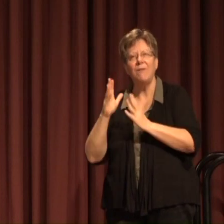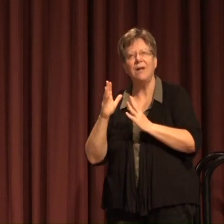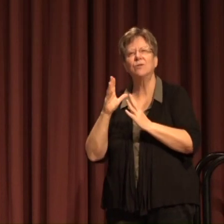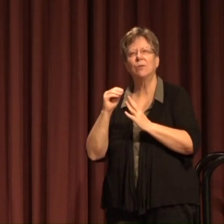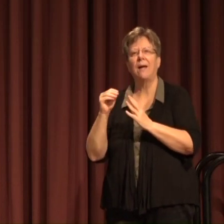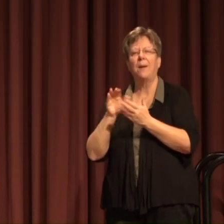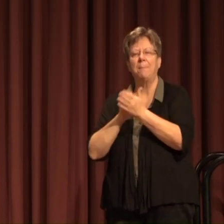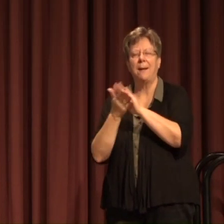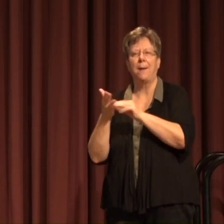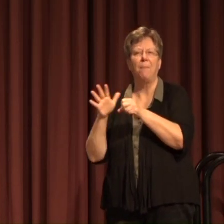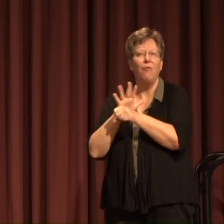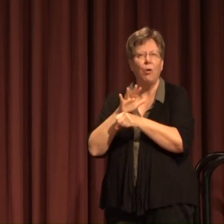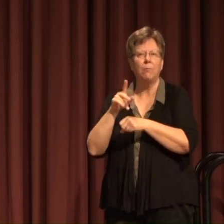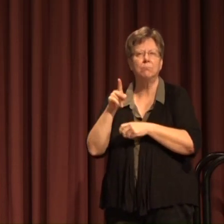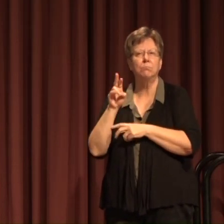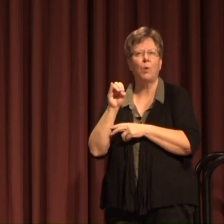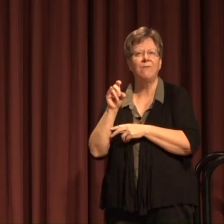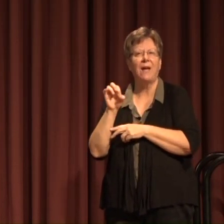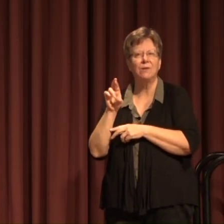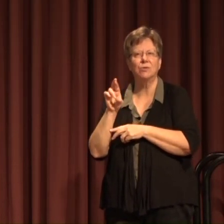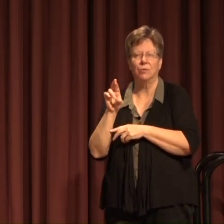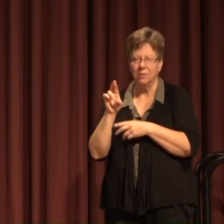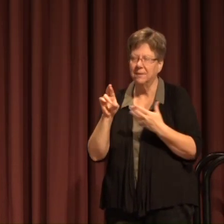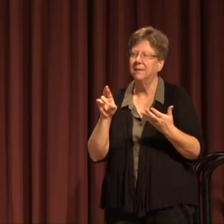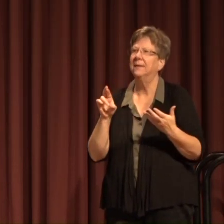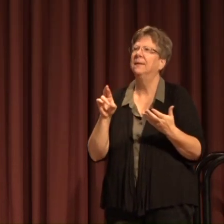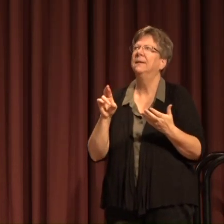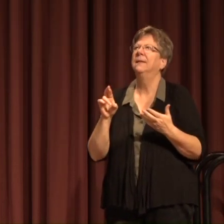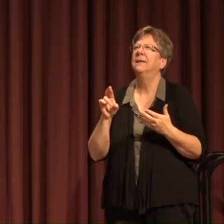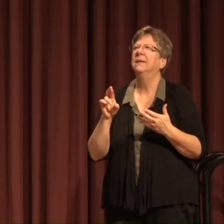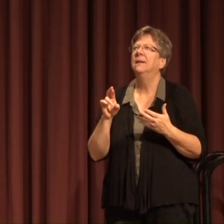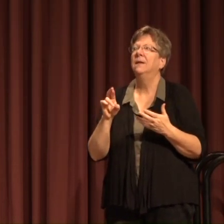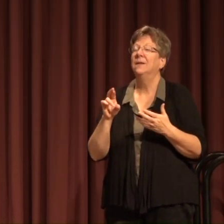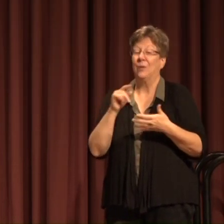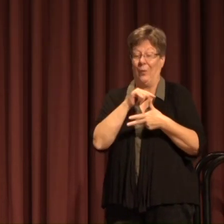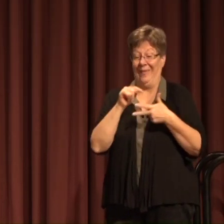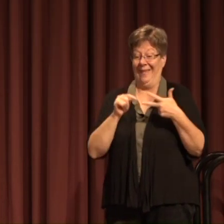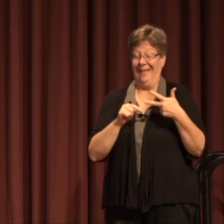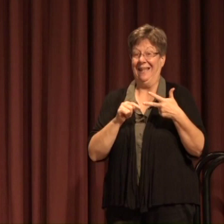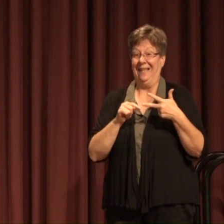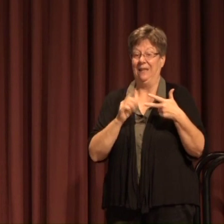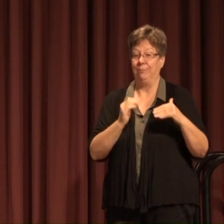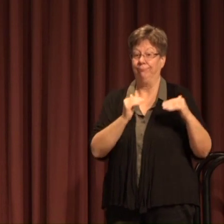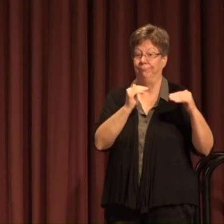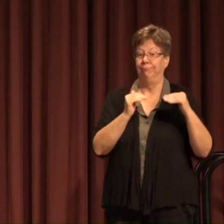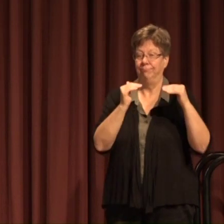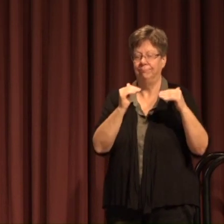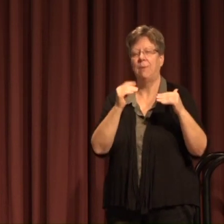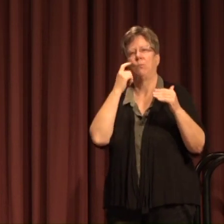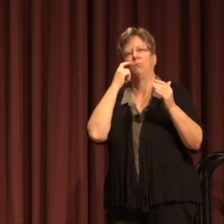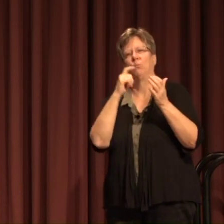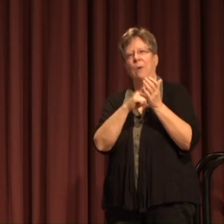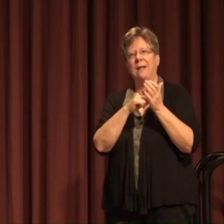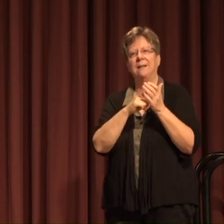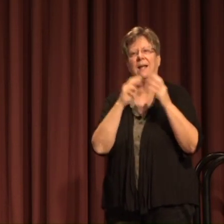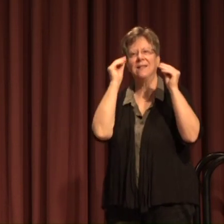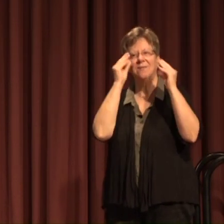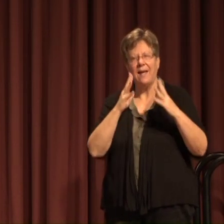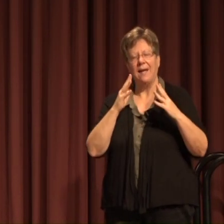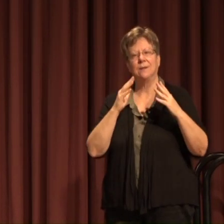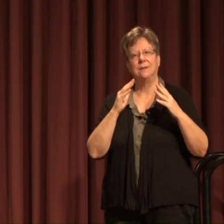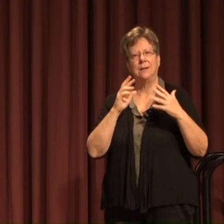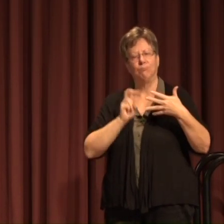and to full professor broadly speaking these awards recognize faculty progression and